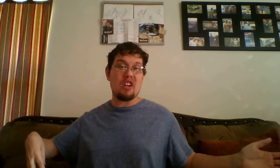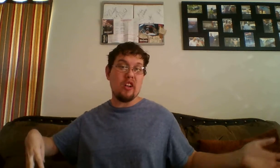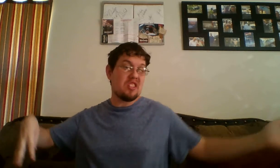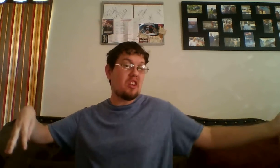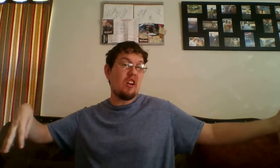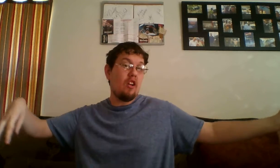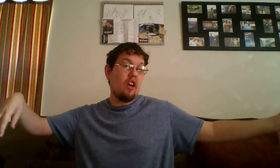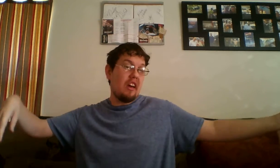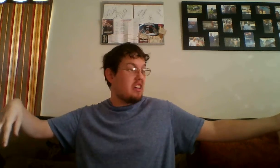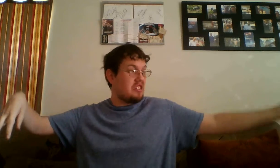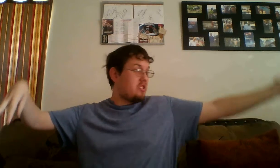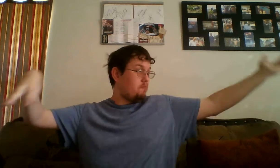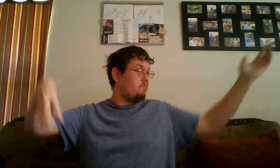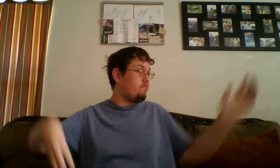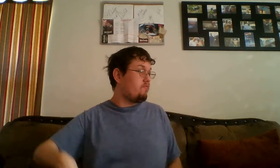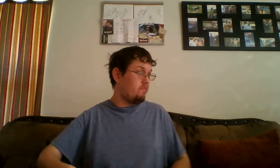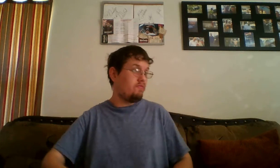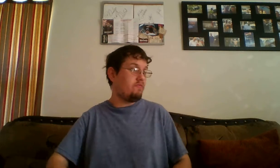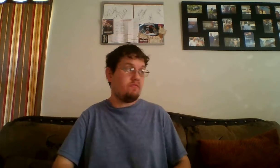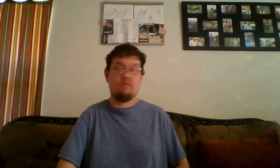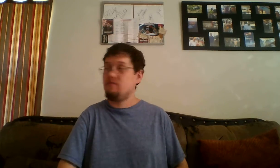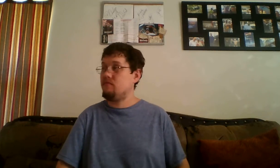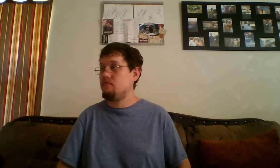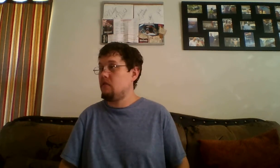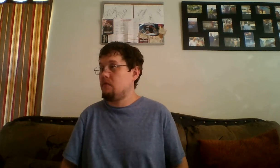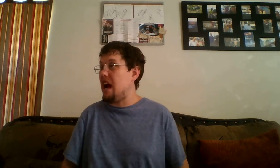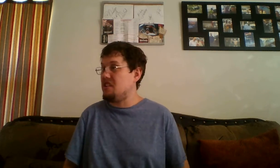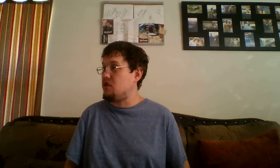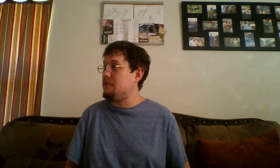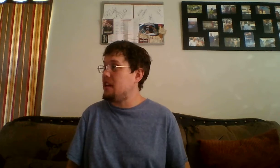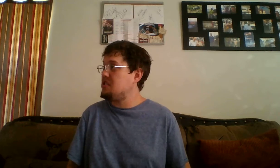Lesnar is got his revenge?